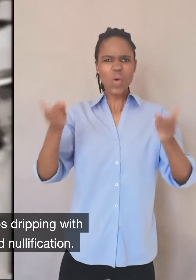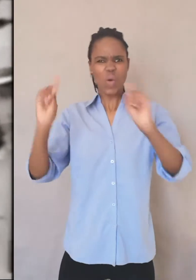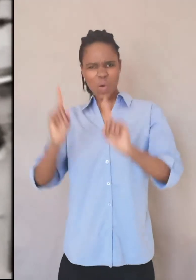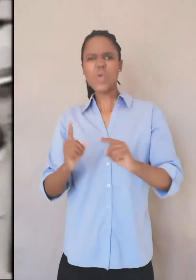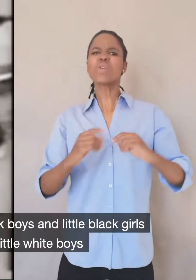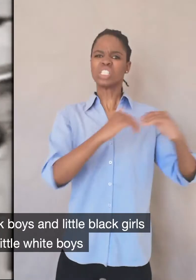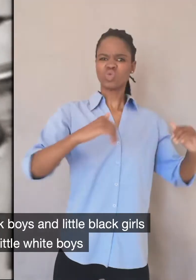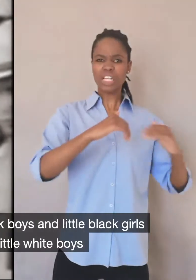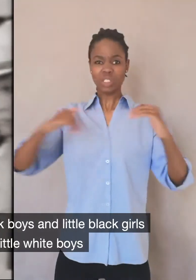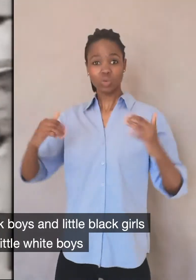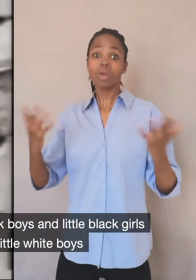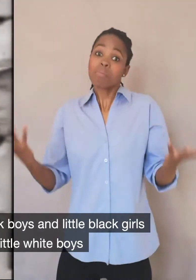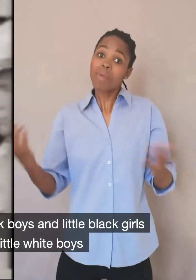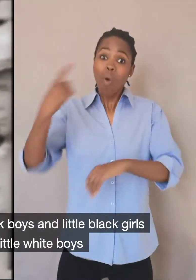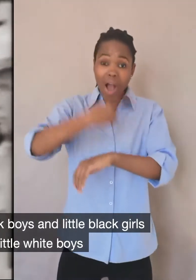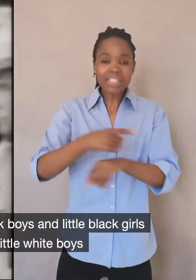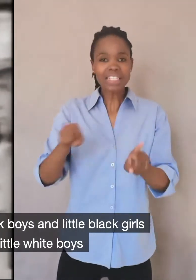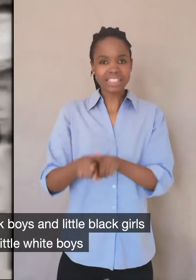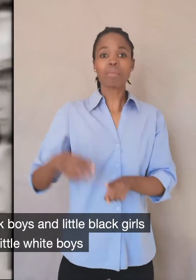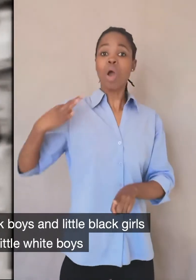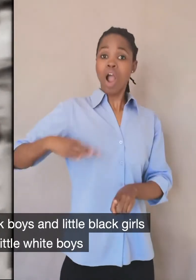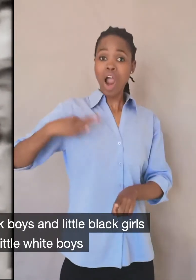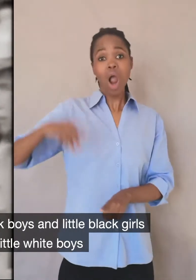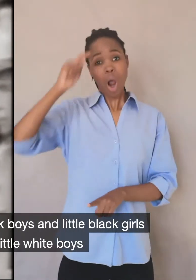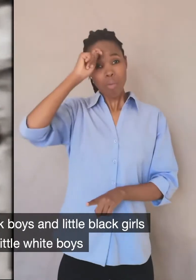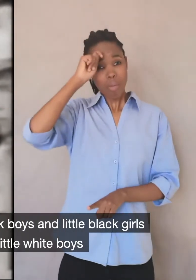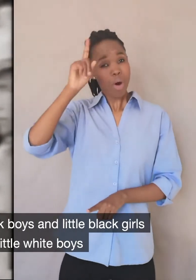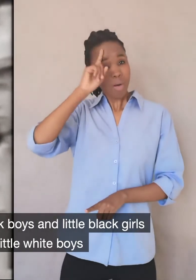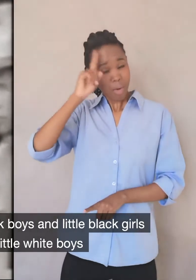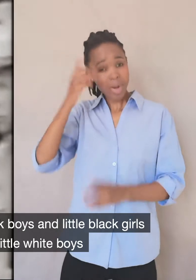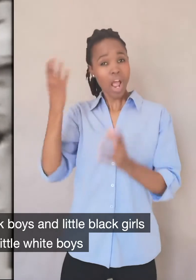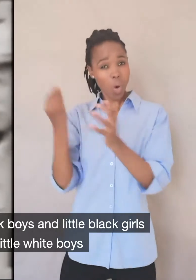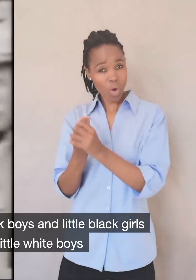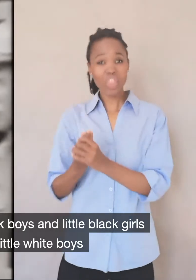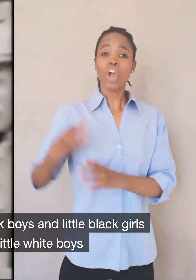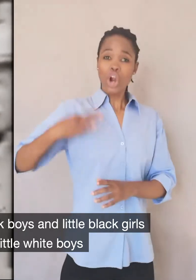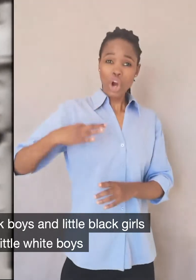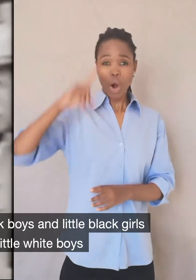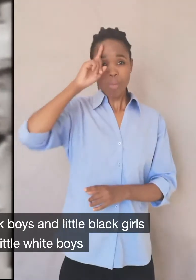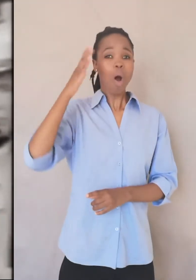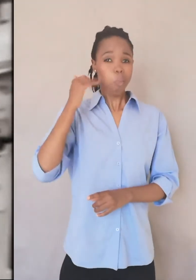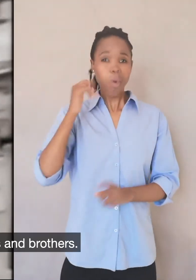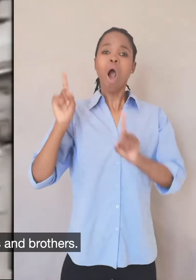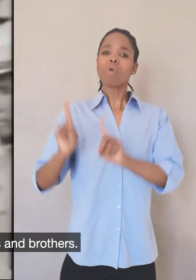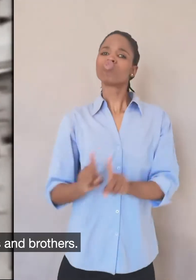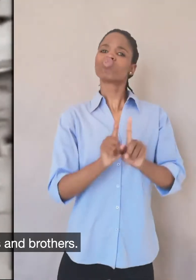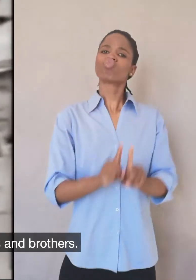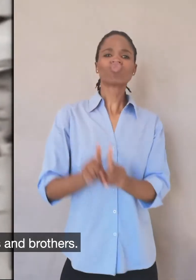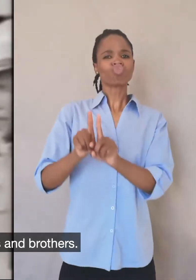One day, right there in Alabama, little black boys and little black girls will be able to join hands with little white boys and little white girls as